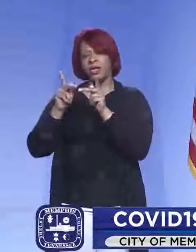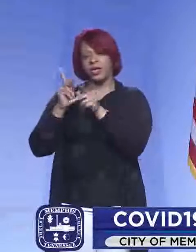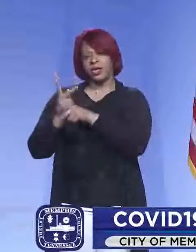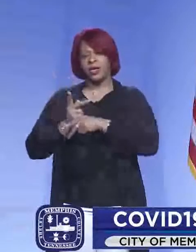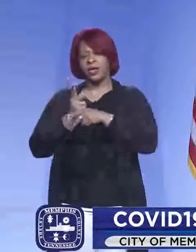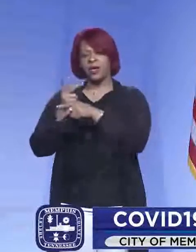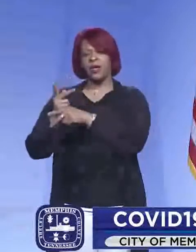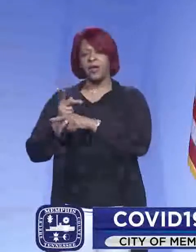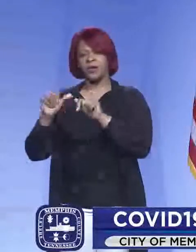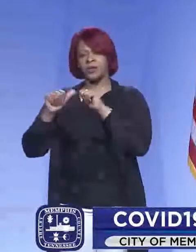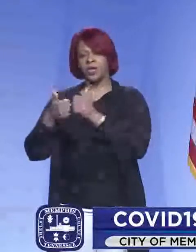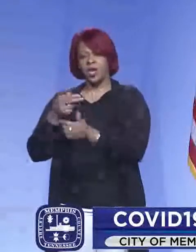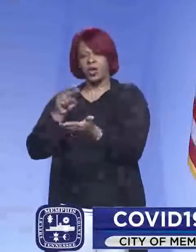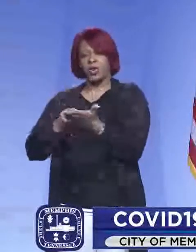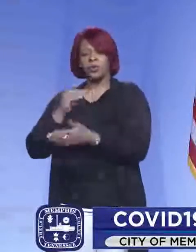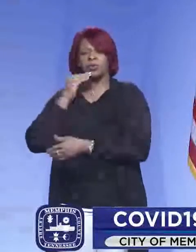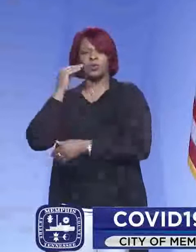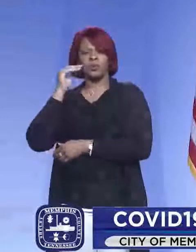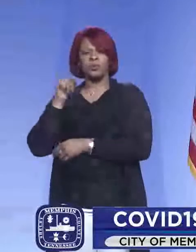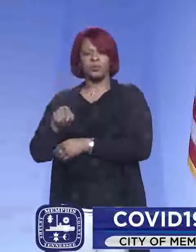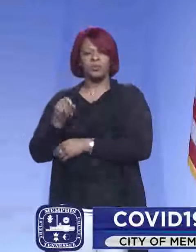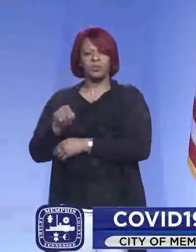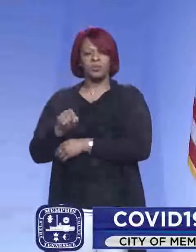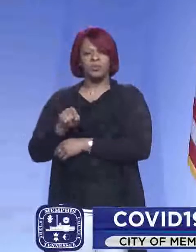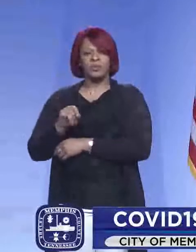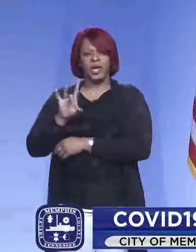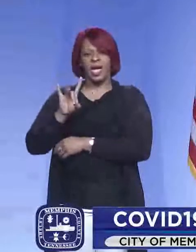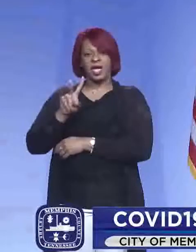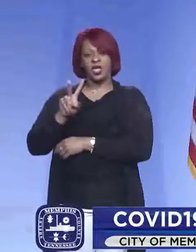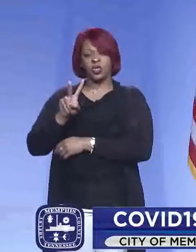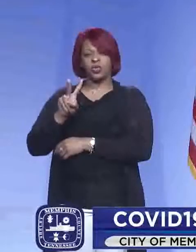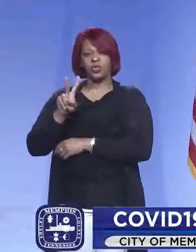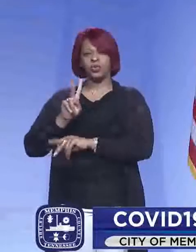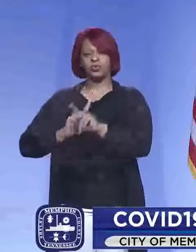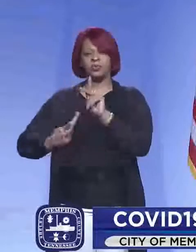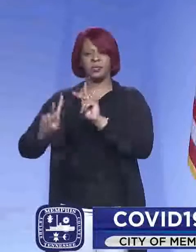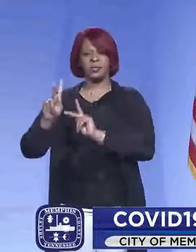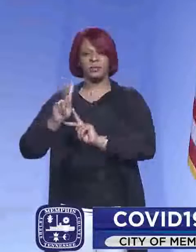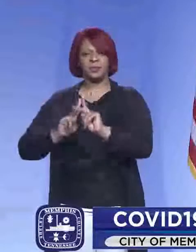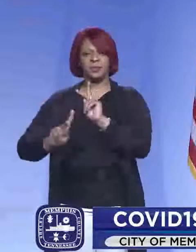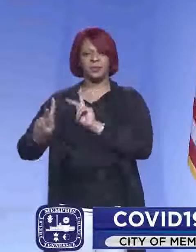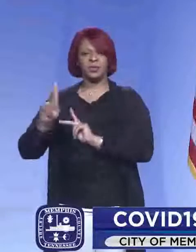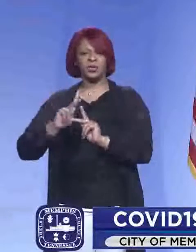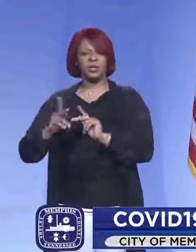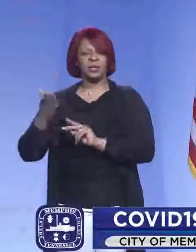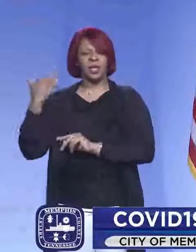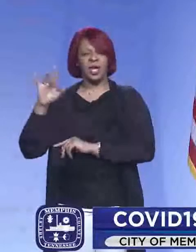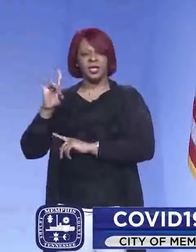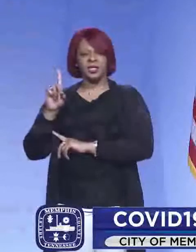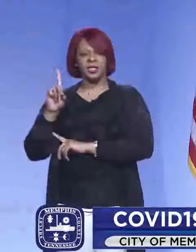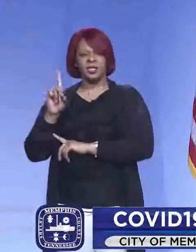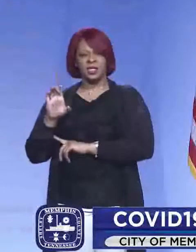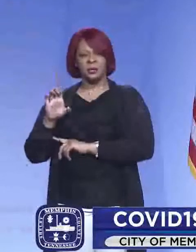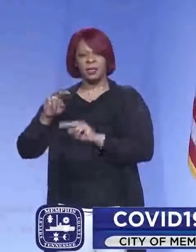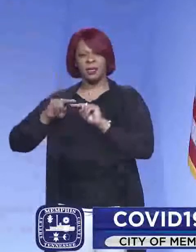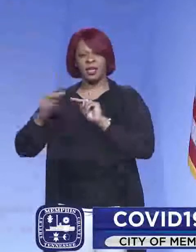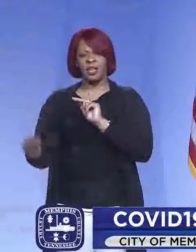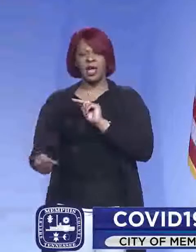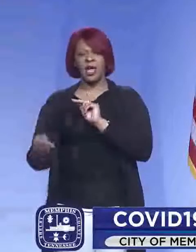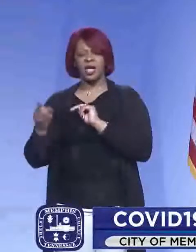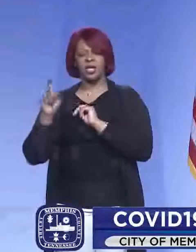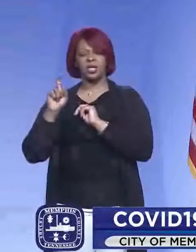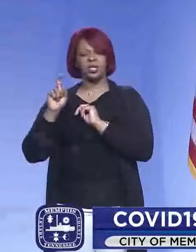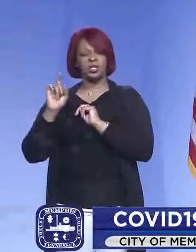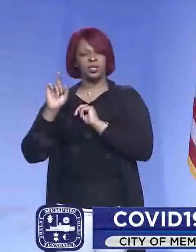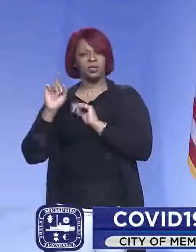nursing homes is seen. And I think it was an 82% decline in COVID cases since the peak in December, um, which they attribute to